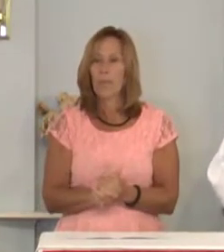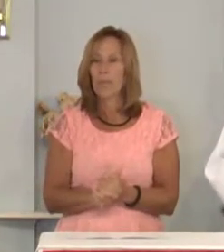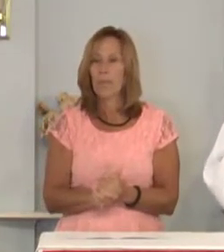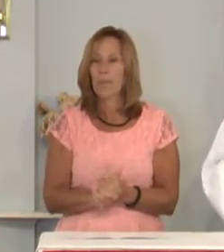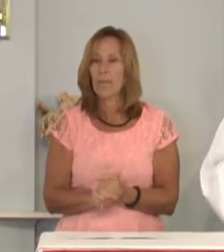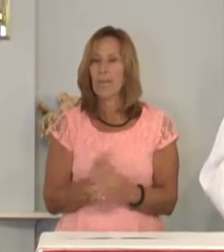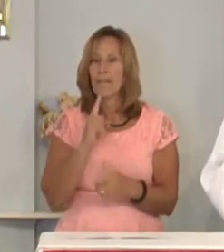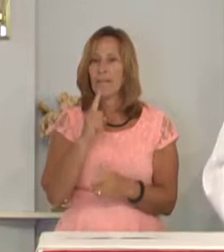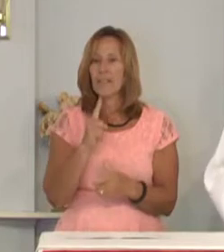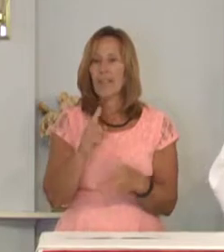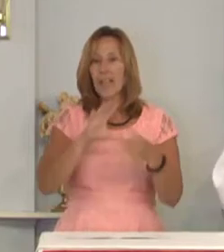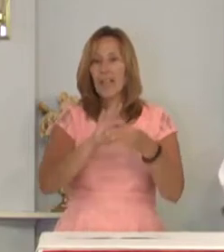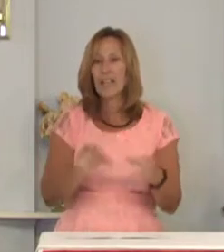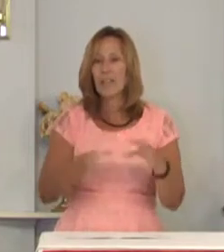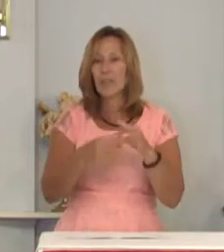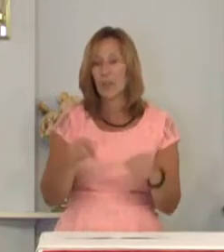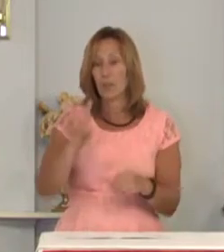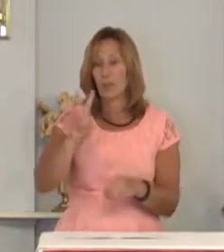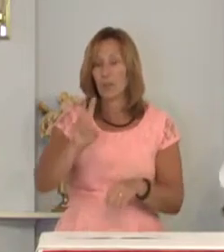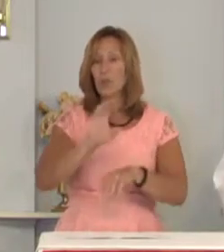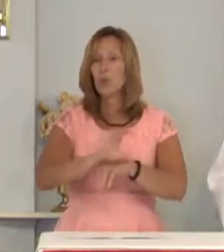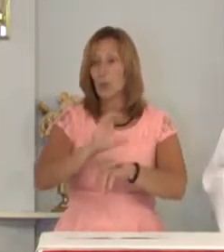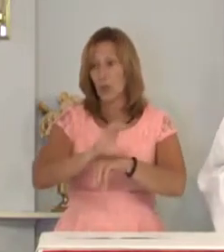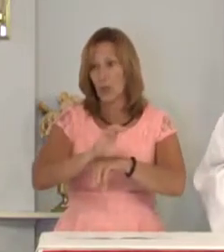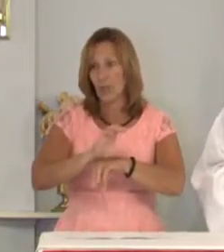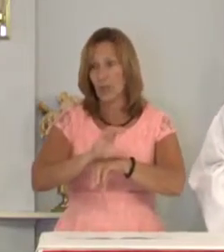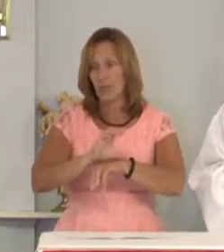Actually, it's a story of two churches.